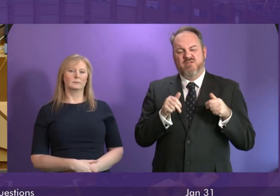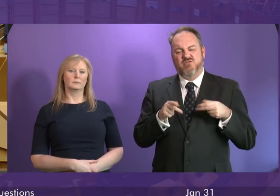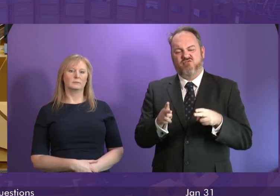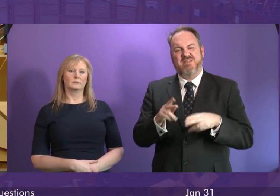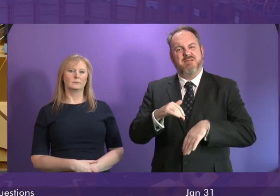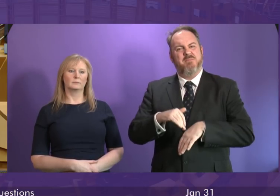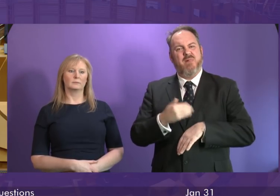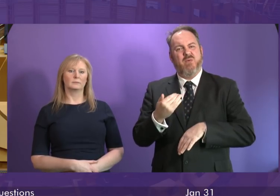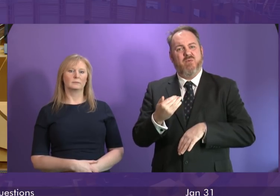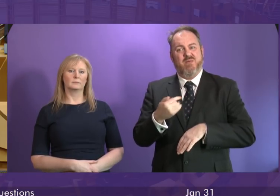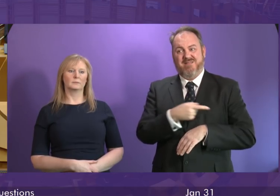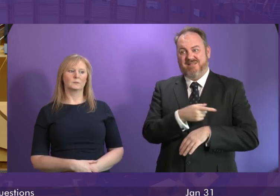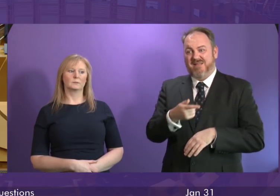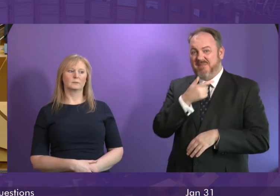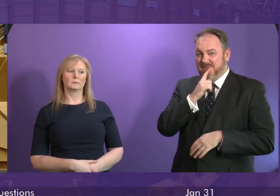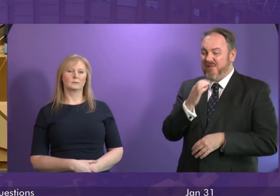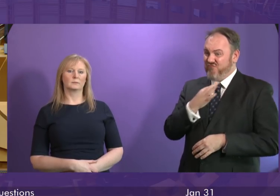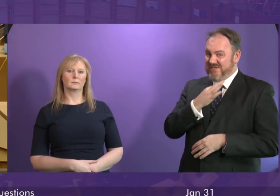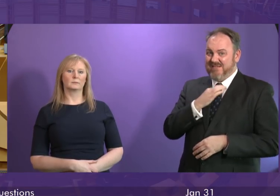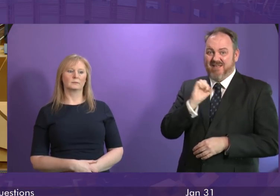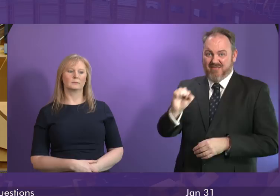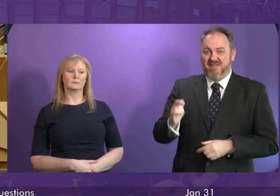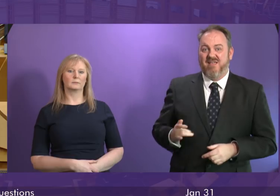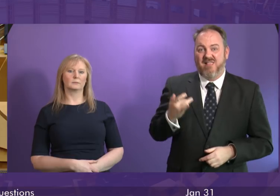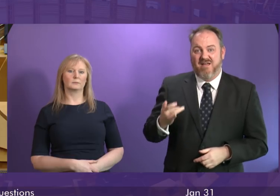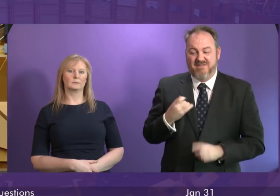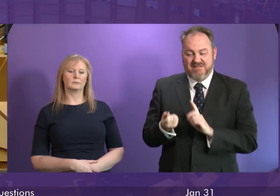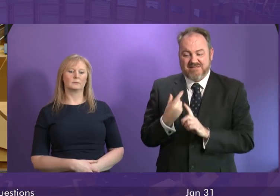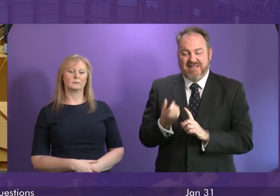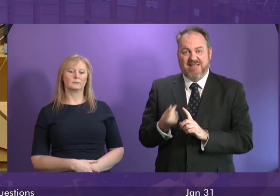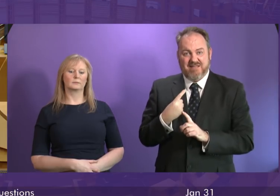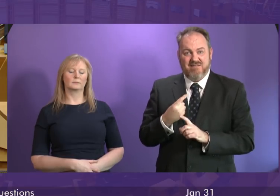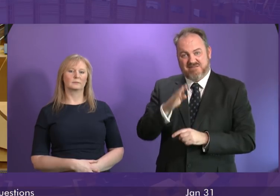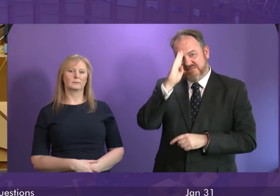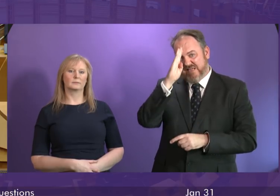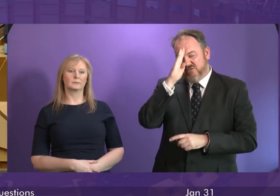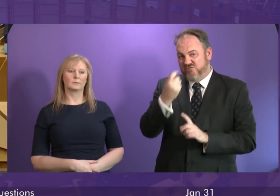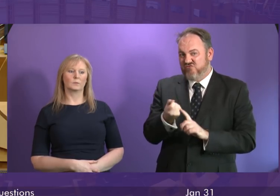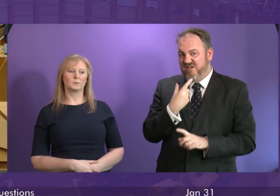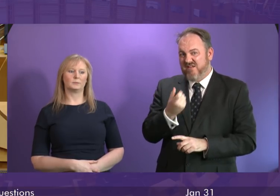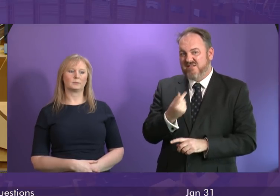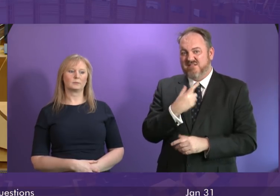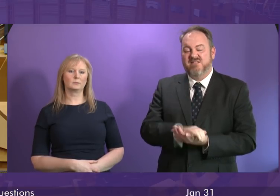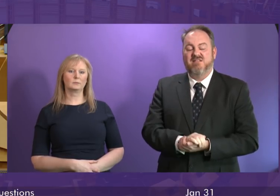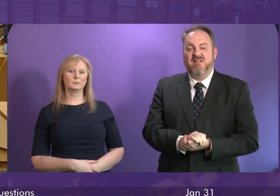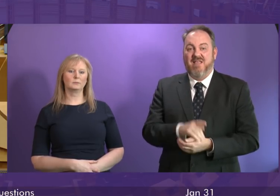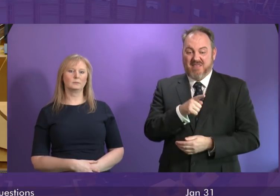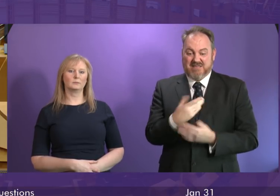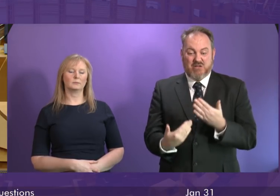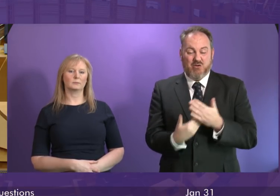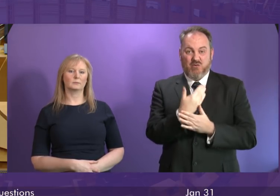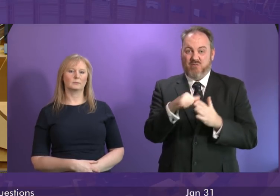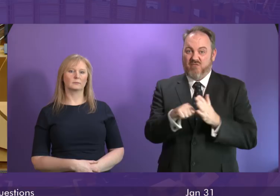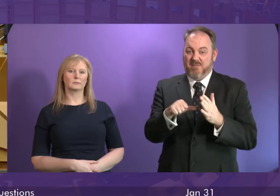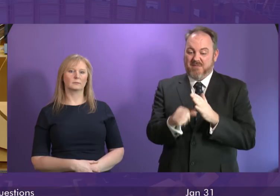users have been warned that they are dicing with death first minister it is unprecedented and it presents a new problem on our